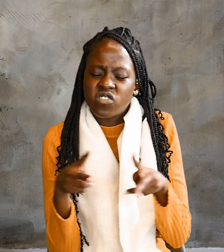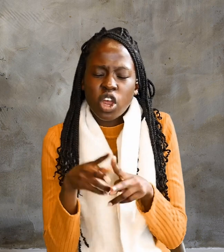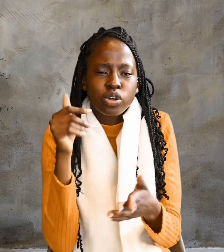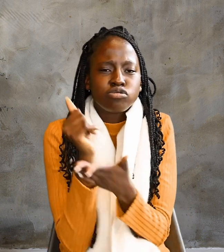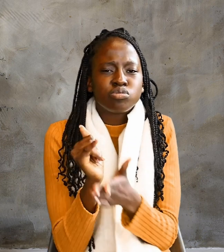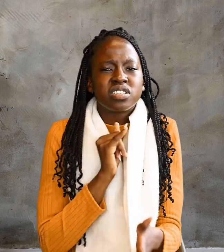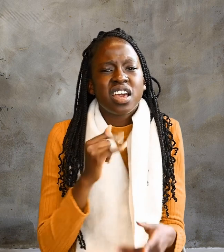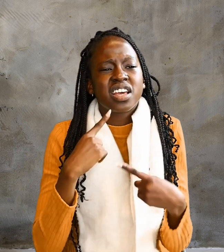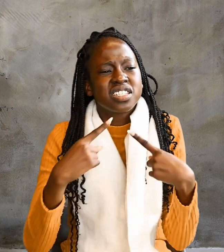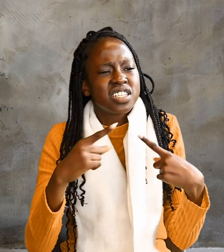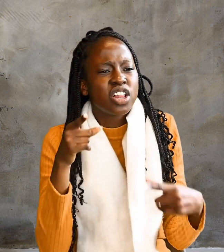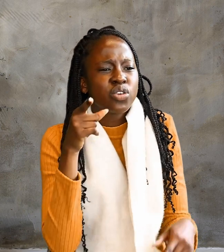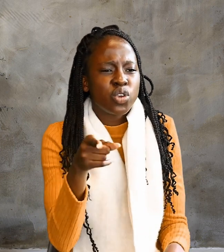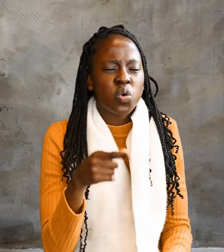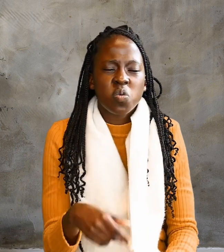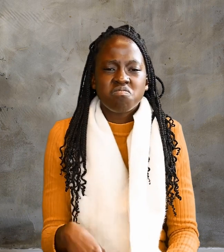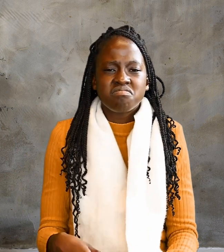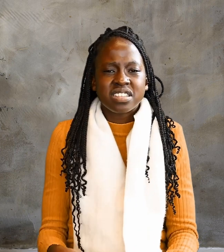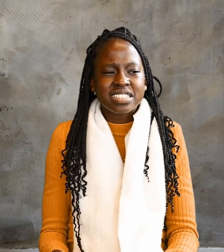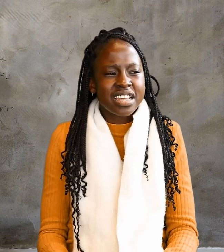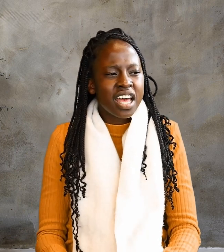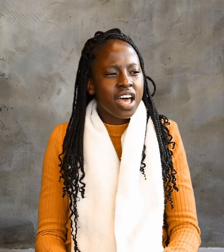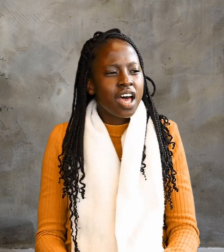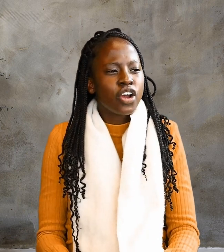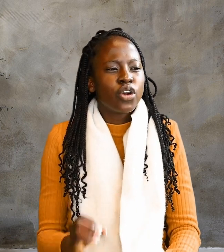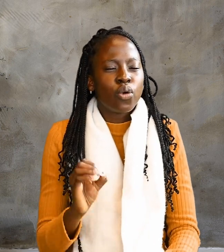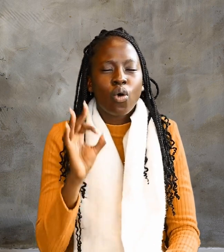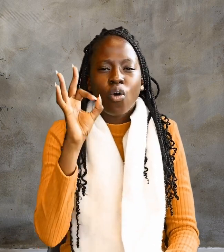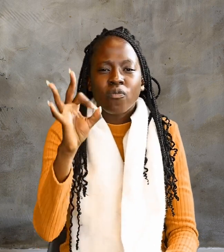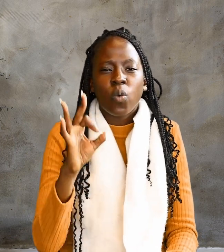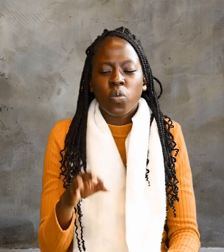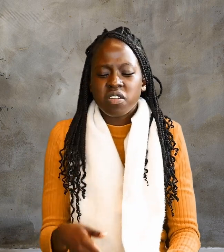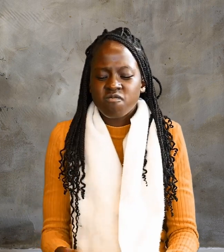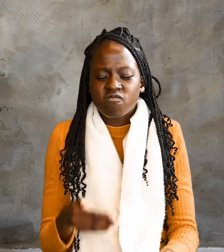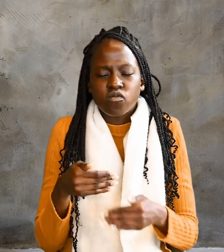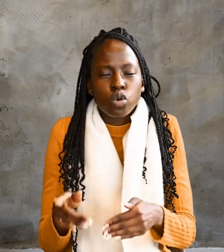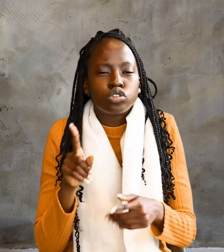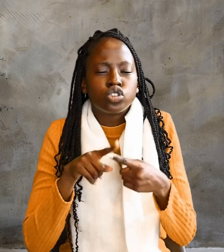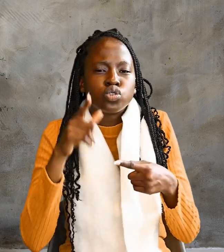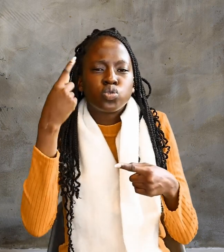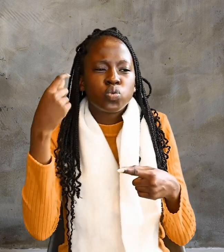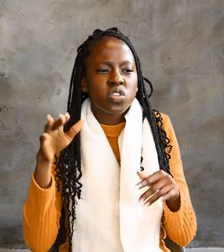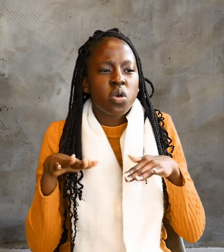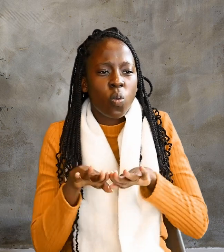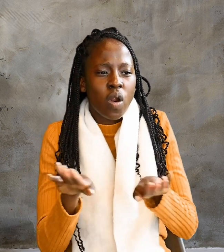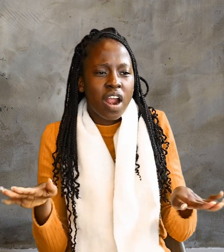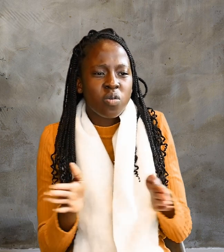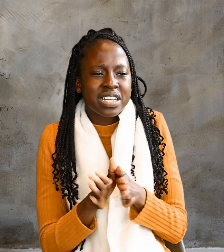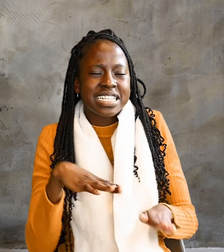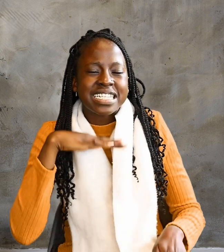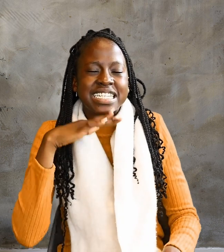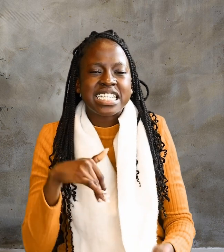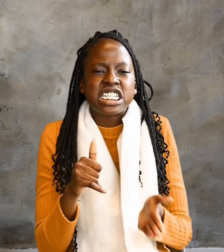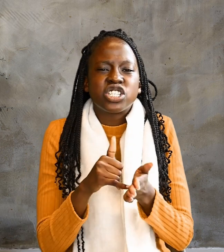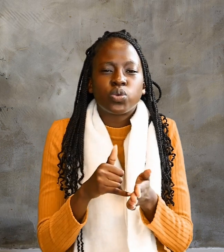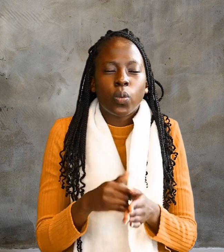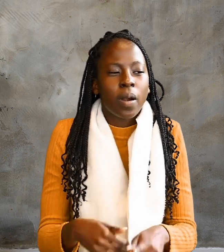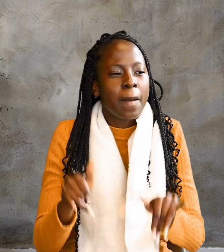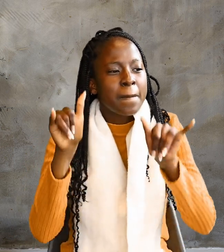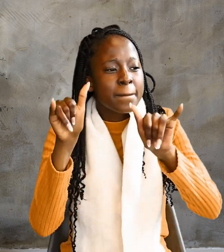Unless a kernel of wheat falls to the ground and dies, it remains only a single